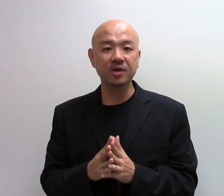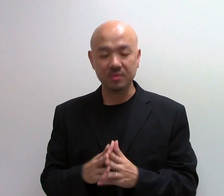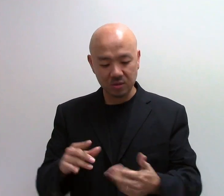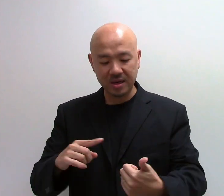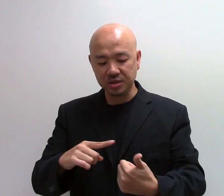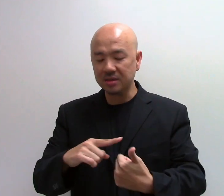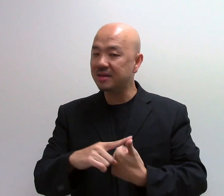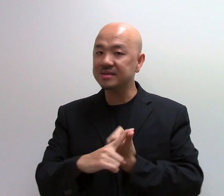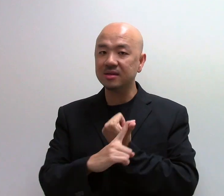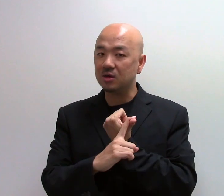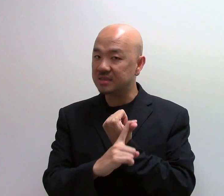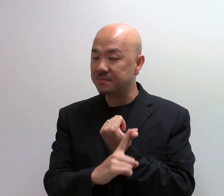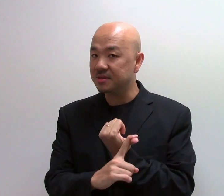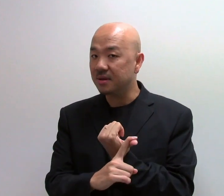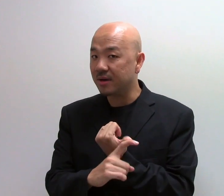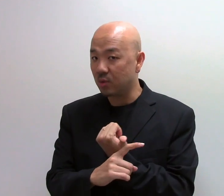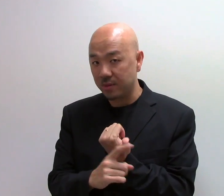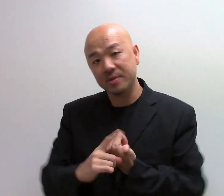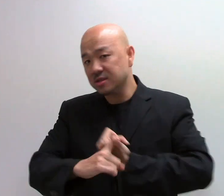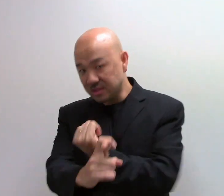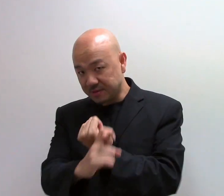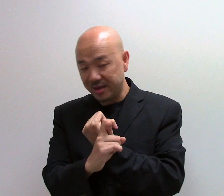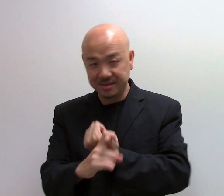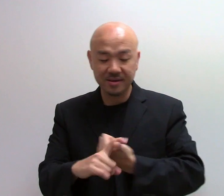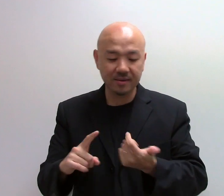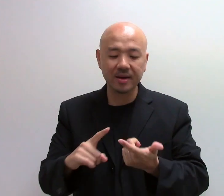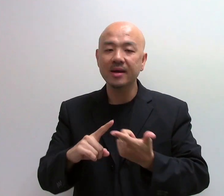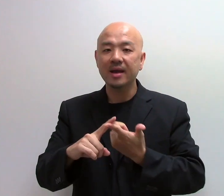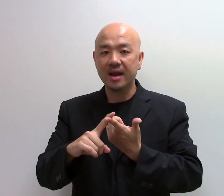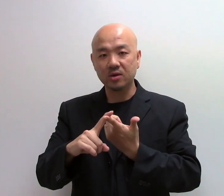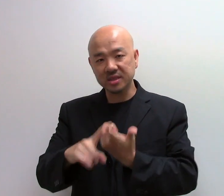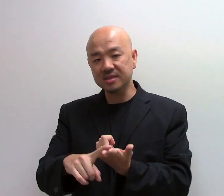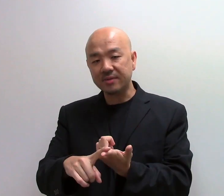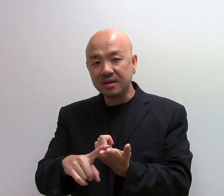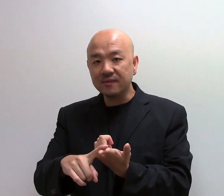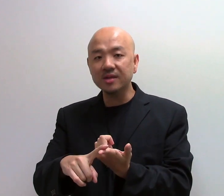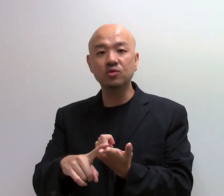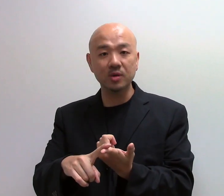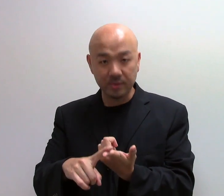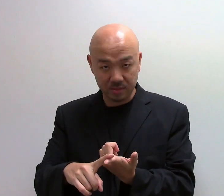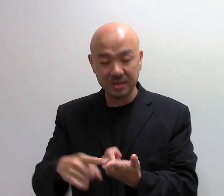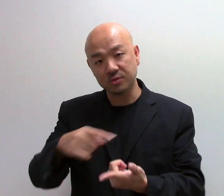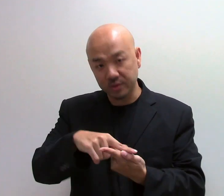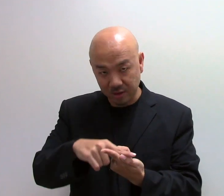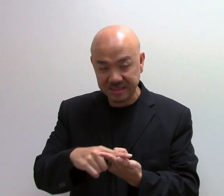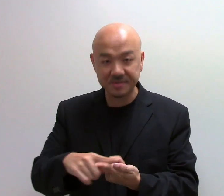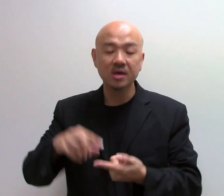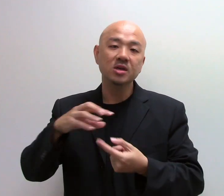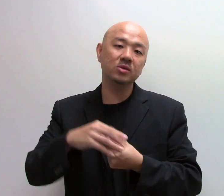frame, you can actually understand the concepts quite well. Because concepts are quite easy, alright? And the questions are relatively doable once you know your concepts. So,